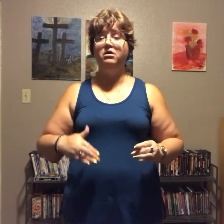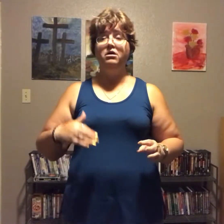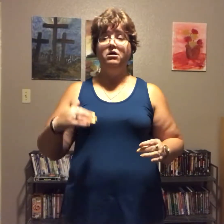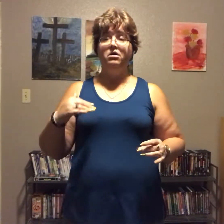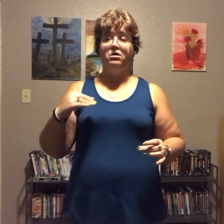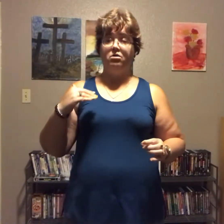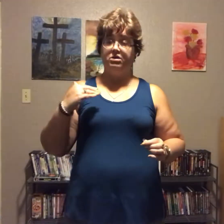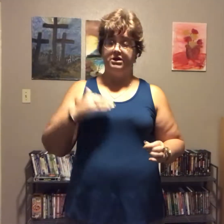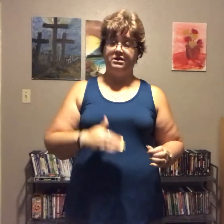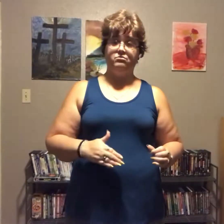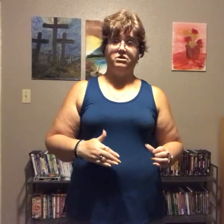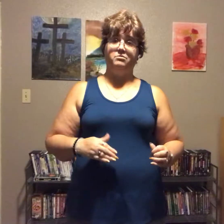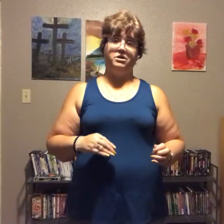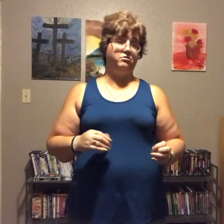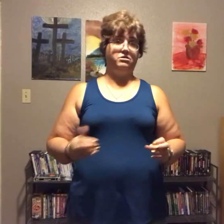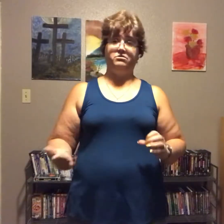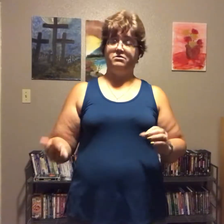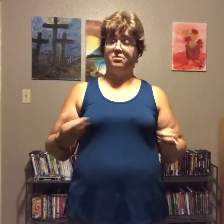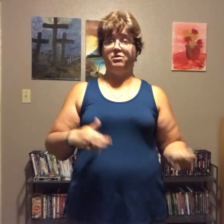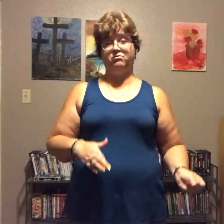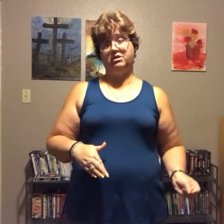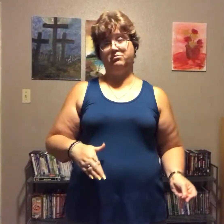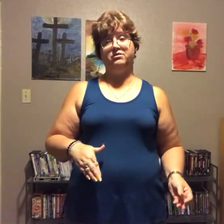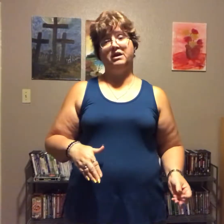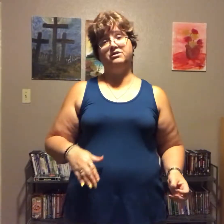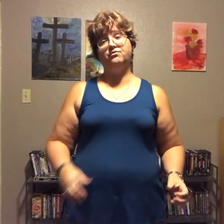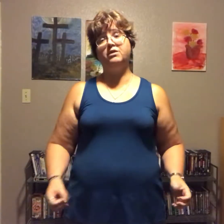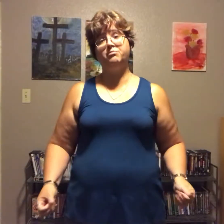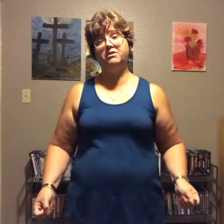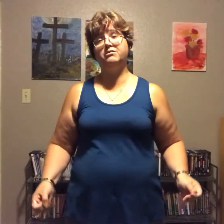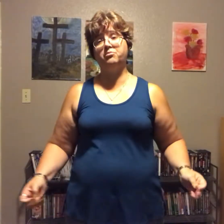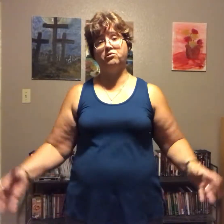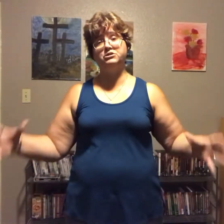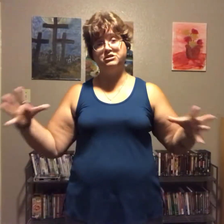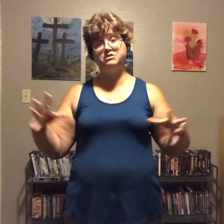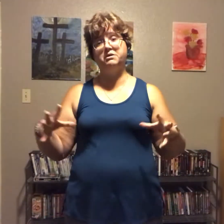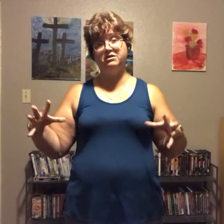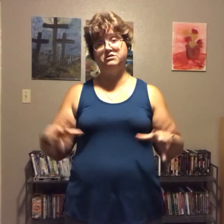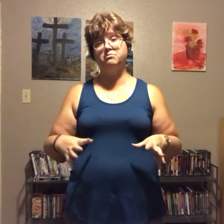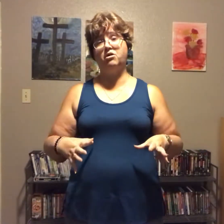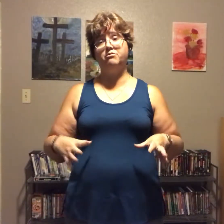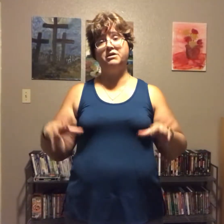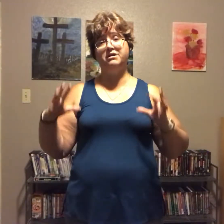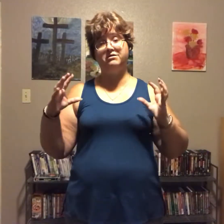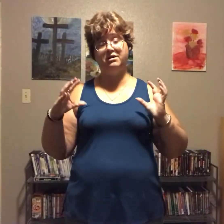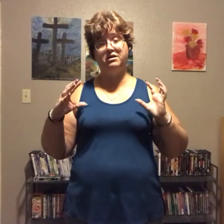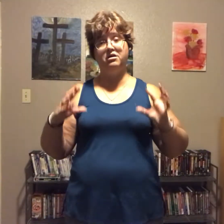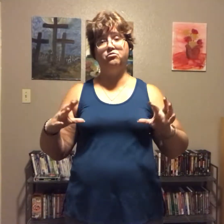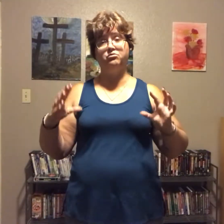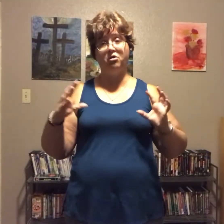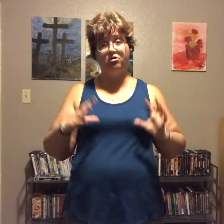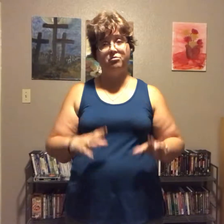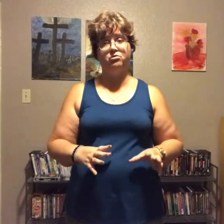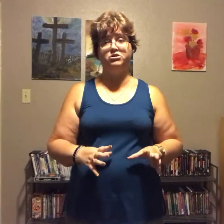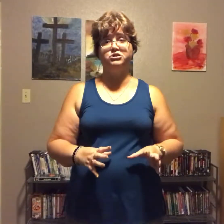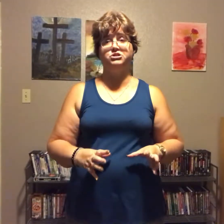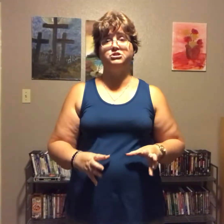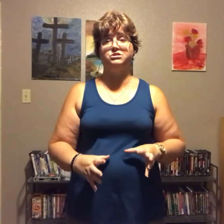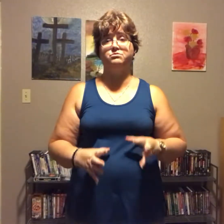only eating when I'm hungry and stopping when I'm satisfied but the portions being smaller because I know smaller portions is